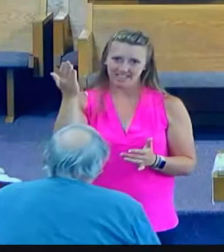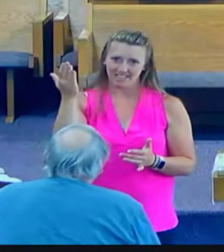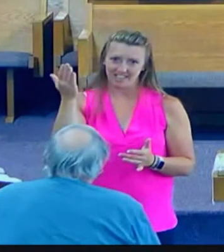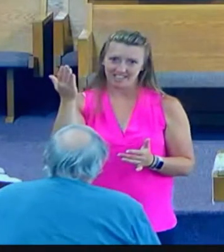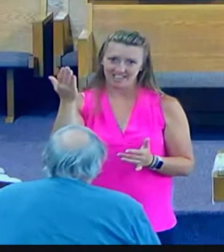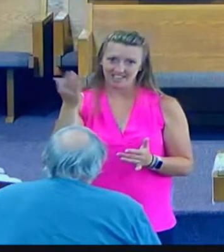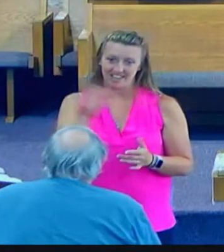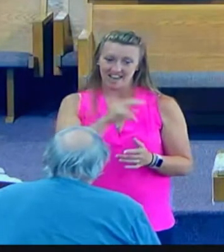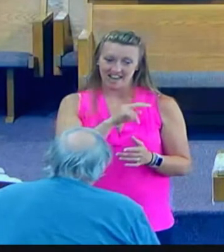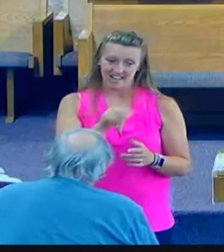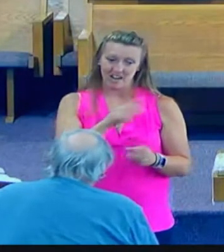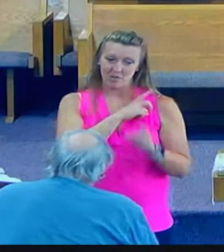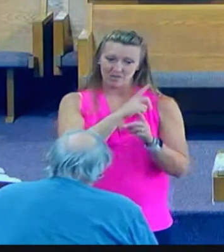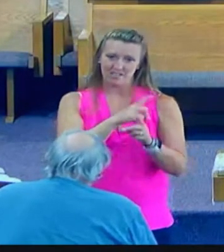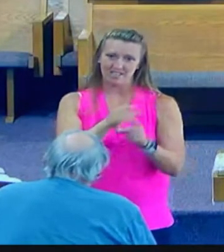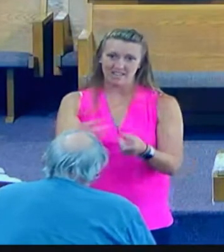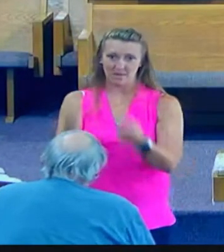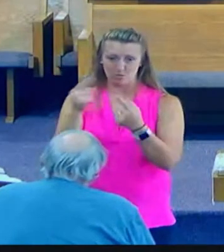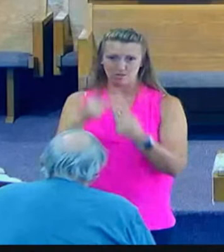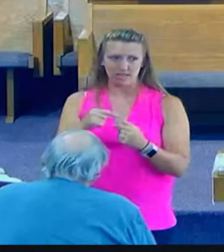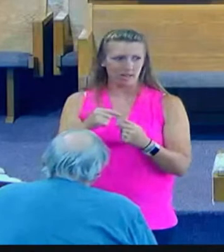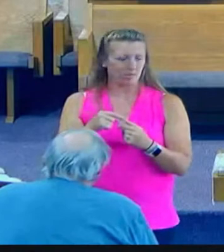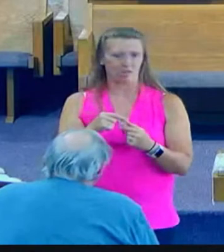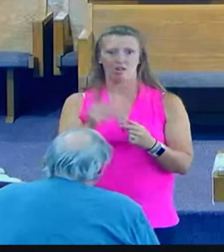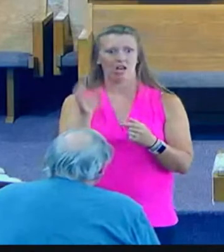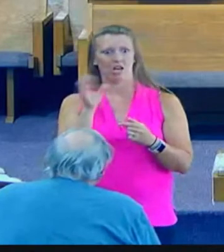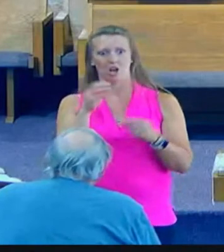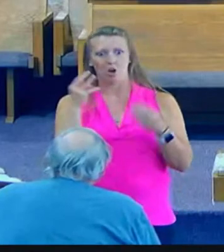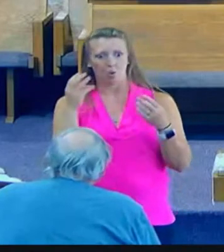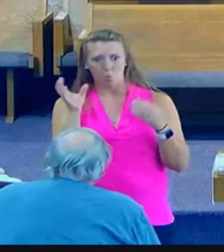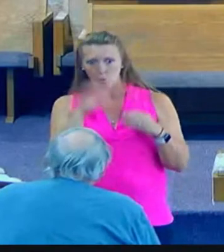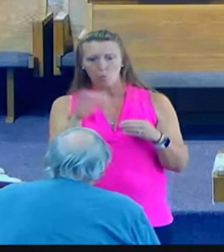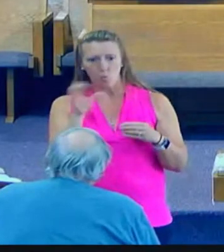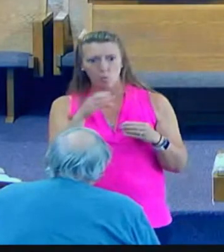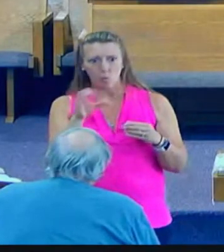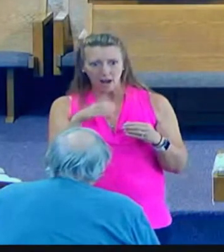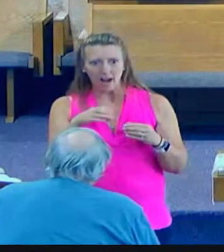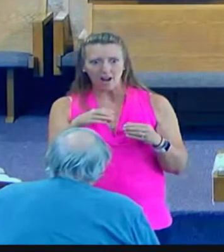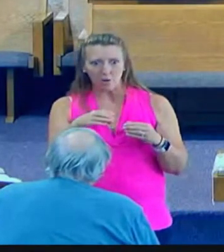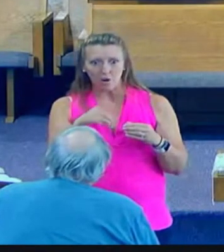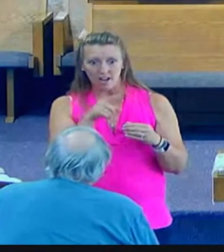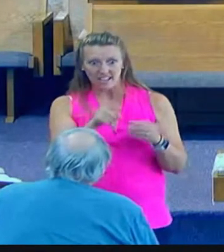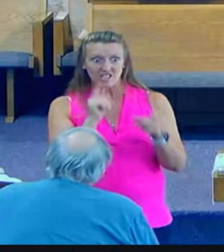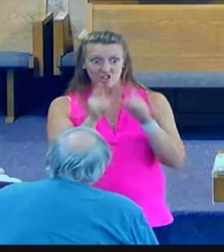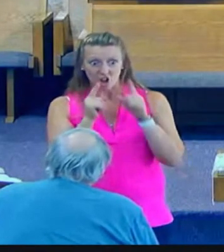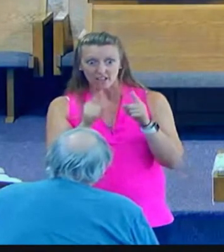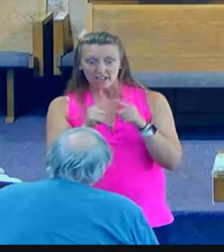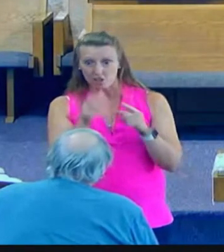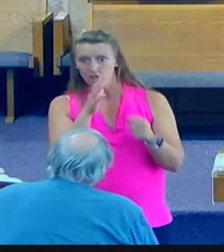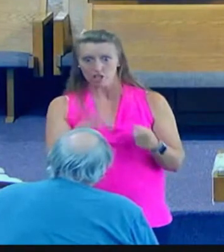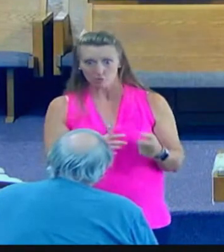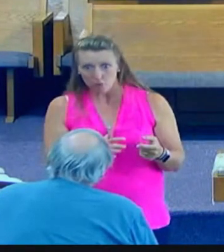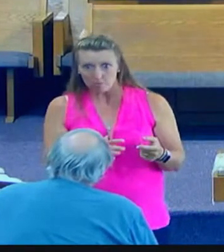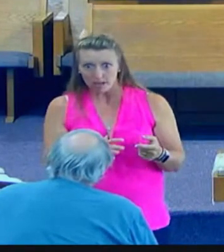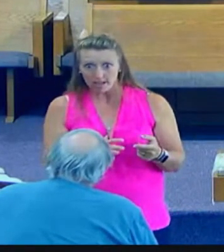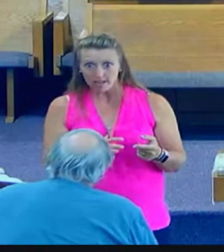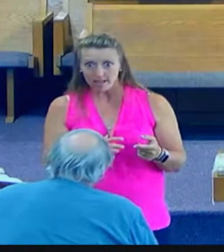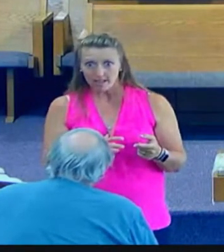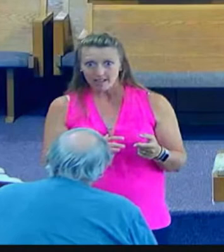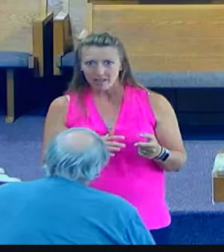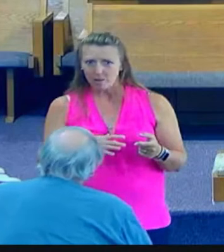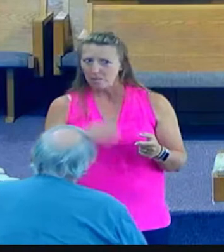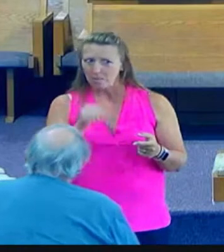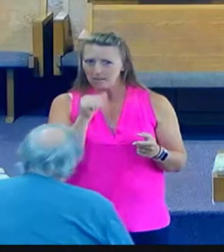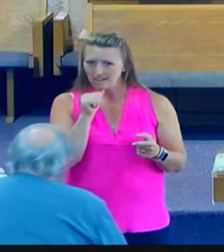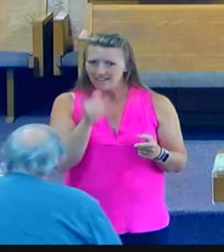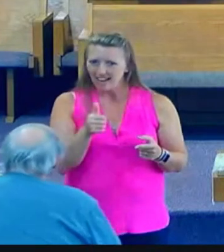disciples came back, and they marveled that he was talking to this woman, but no one dared ask him,